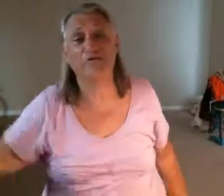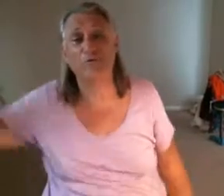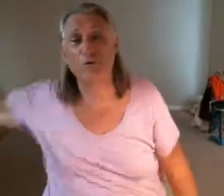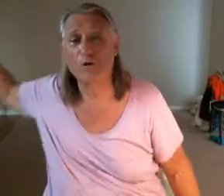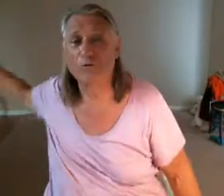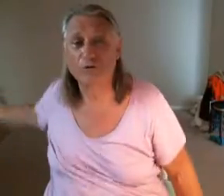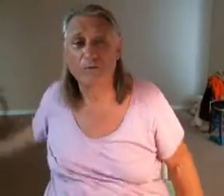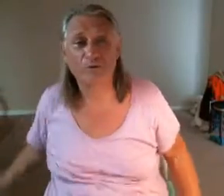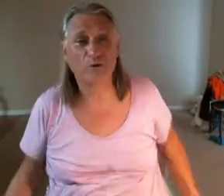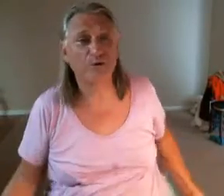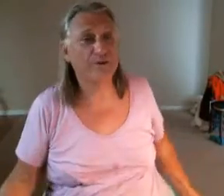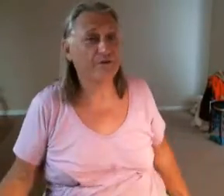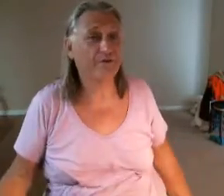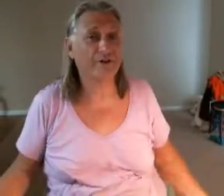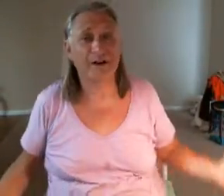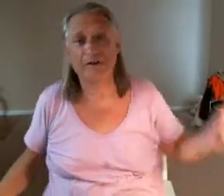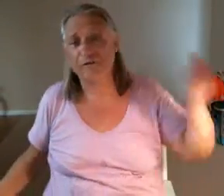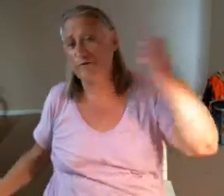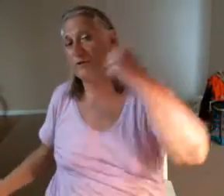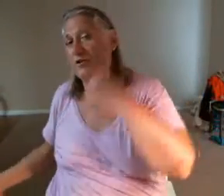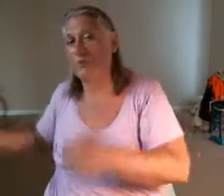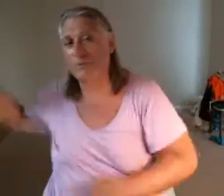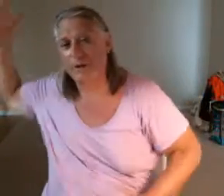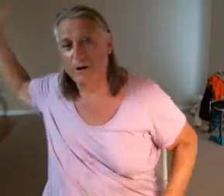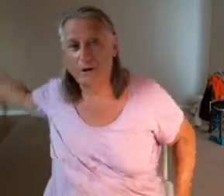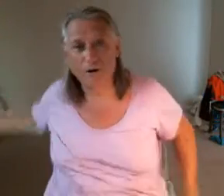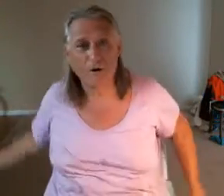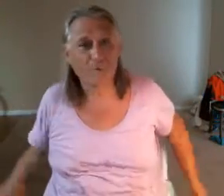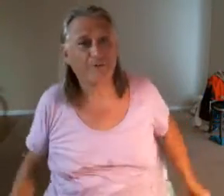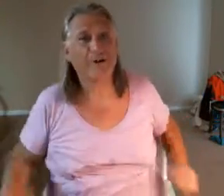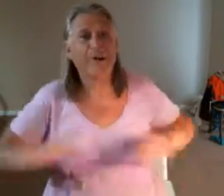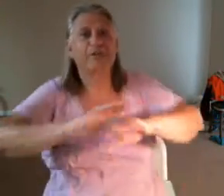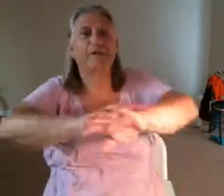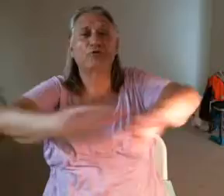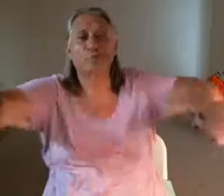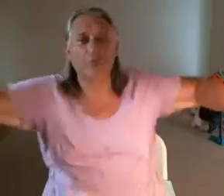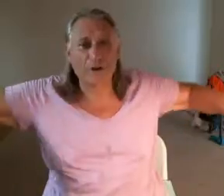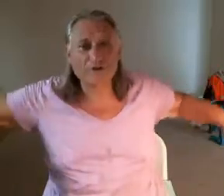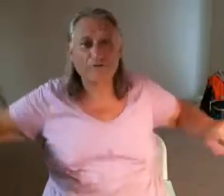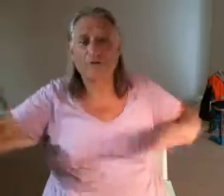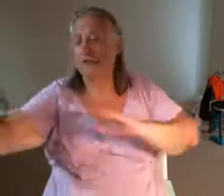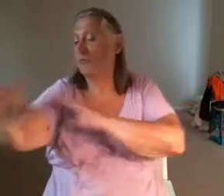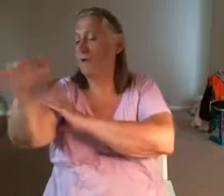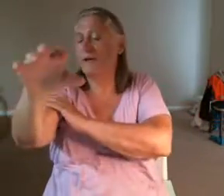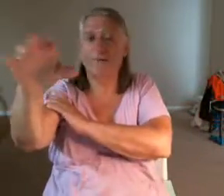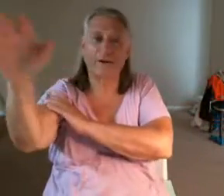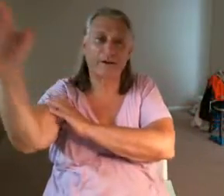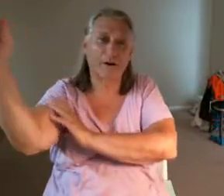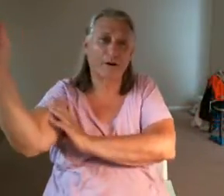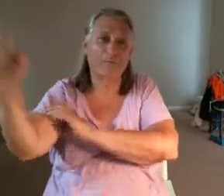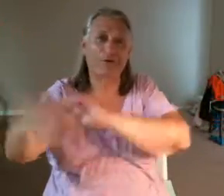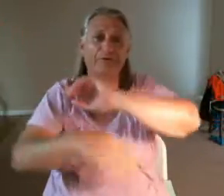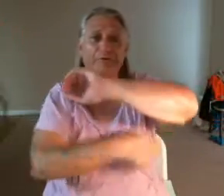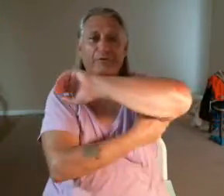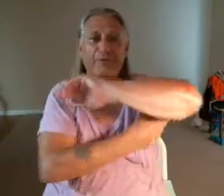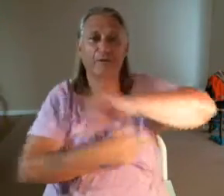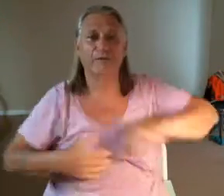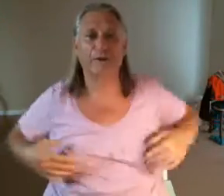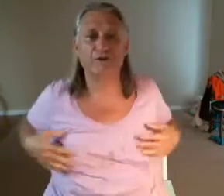strokes so I'm doing this kind of you know with my arms then I do breast strokes so my arm muscles and my